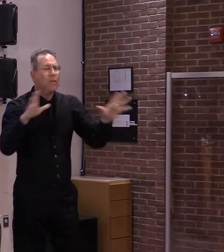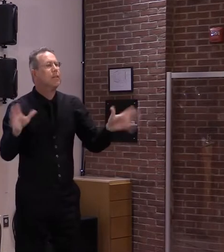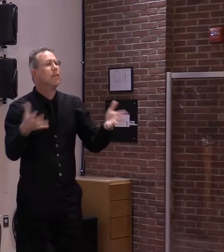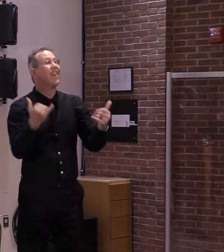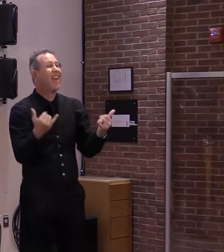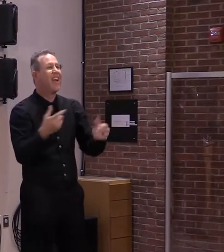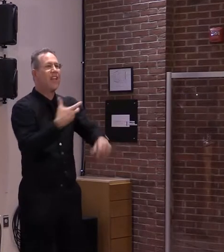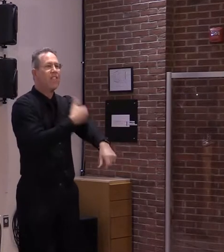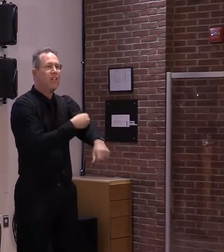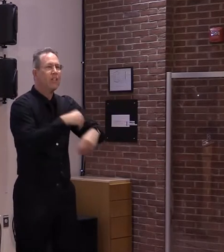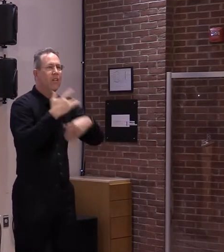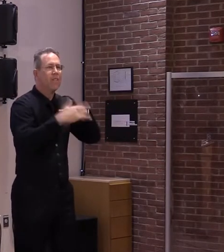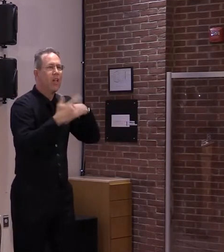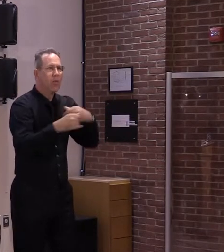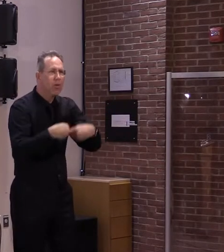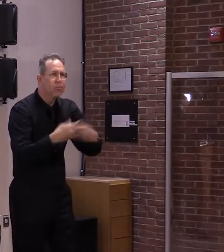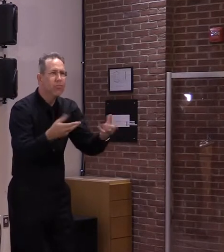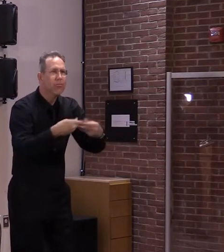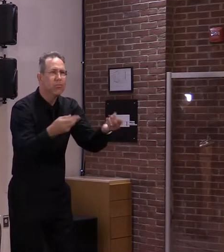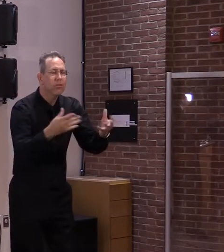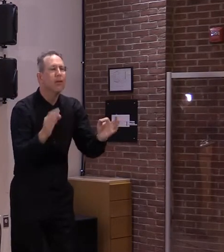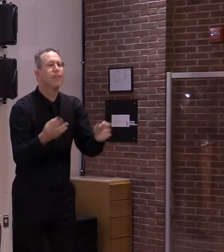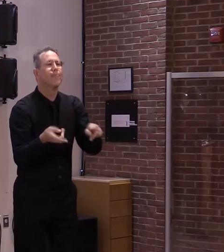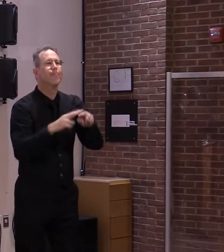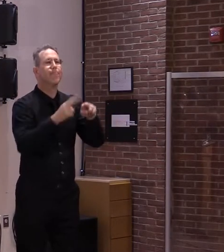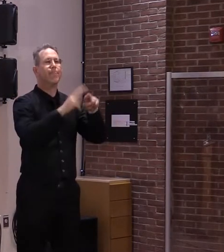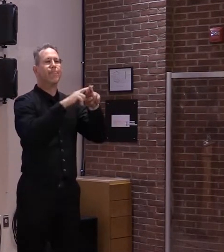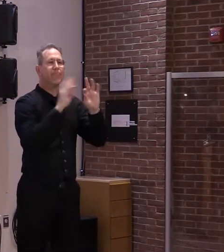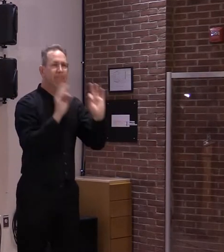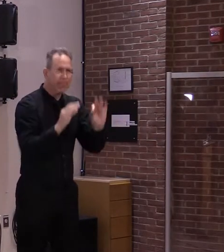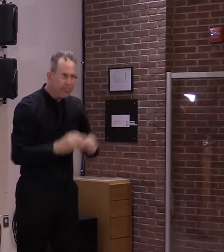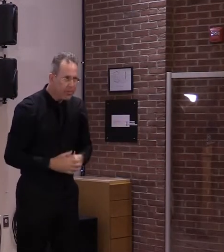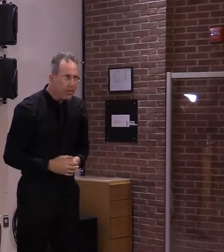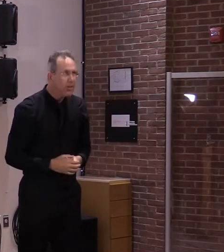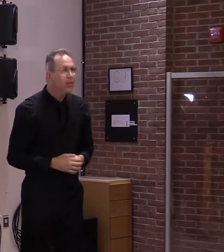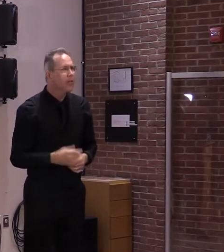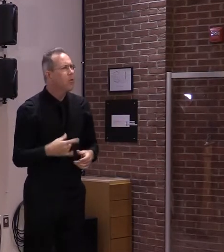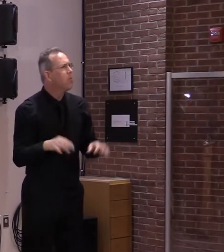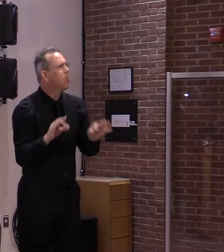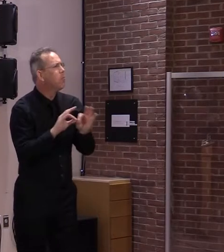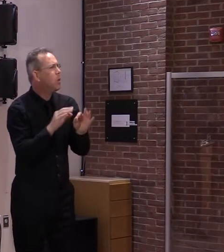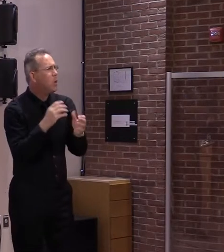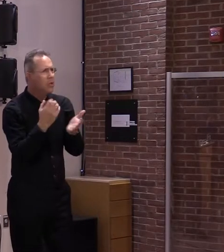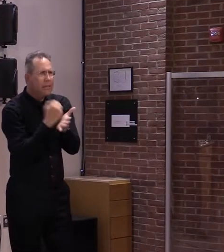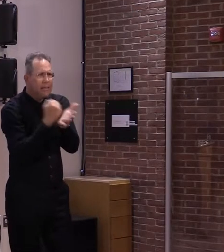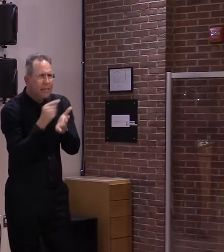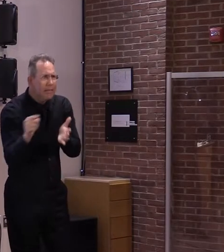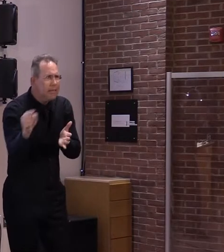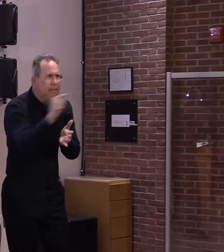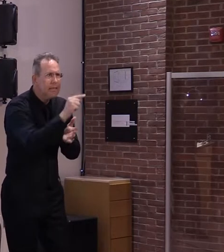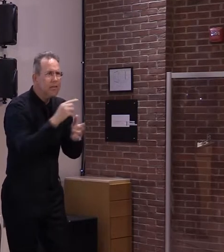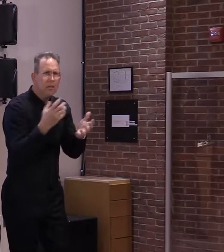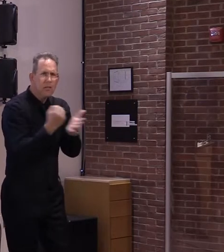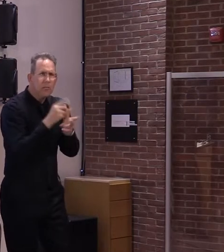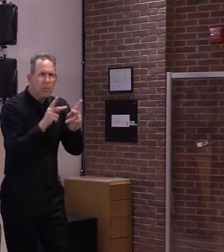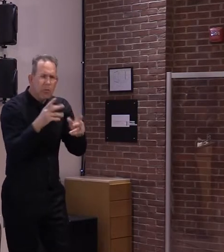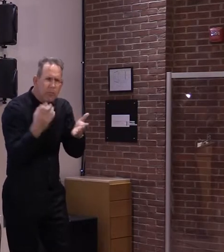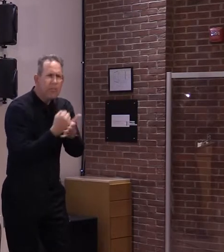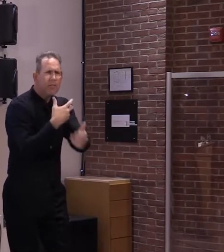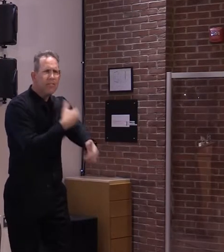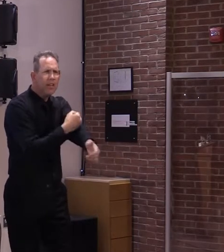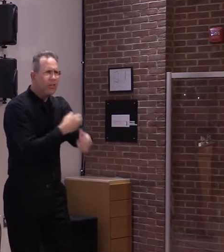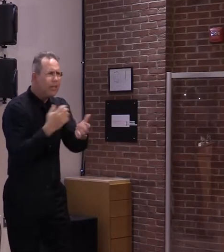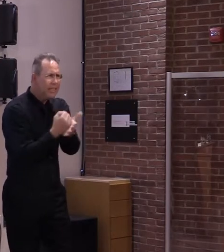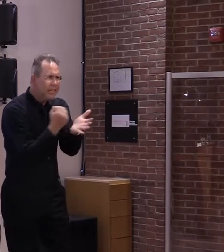the pandemic. But to do so, it's critical for everybody to step up and get vaccinated. Cases are continuing to